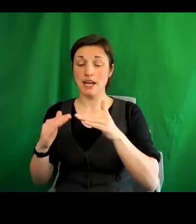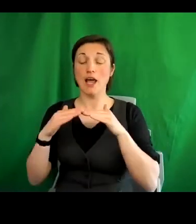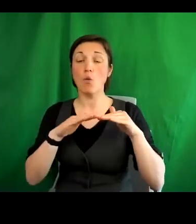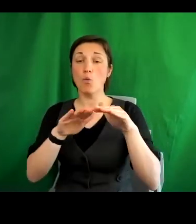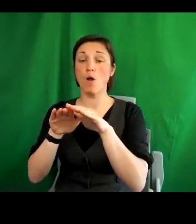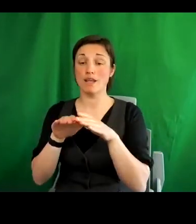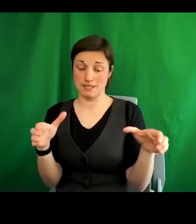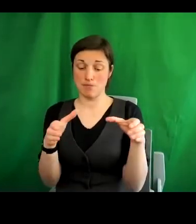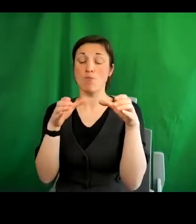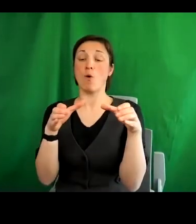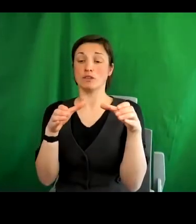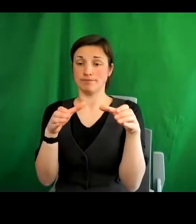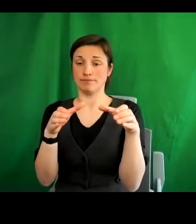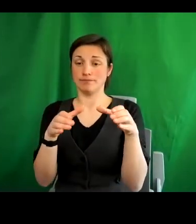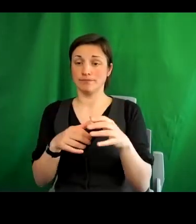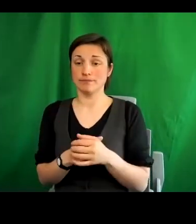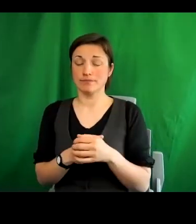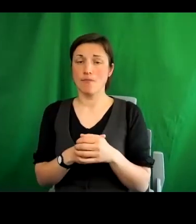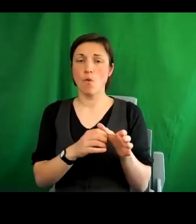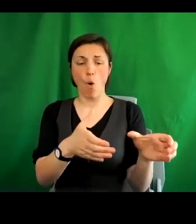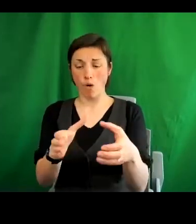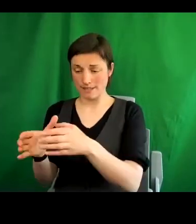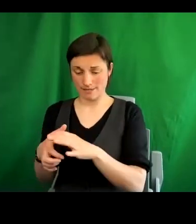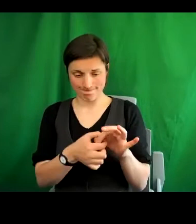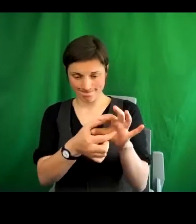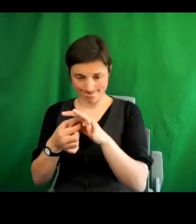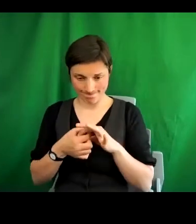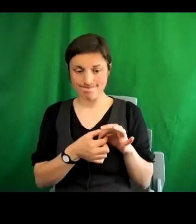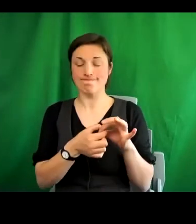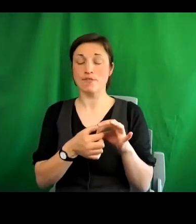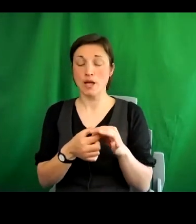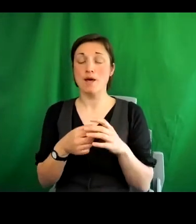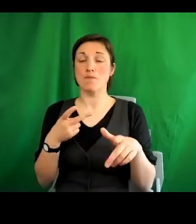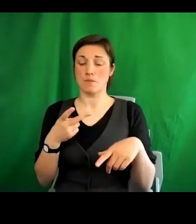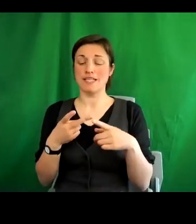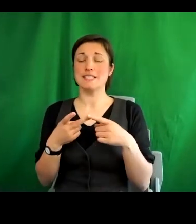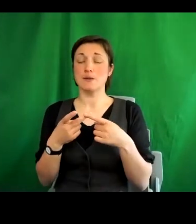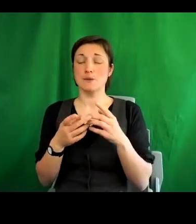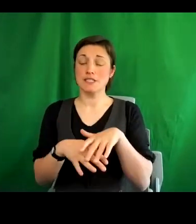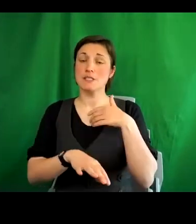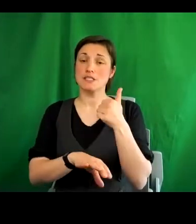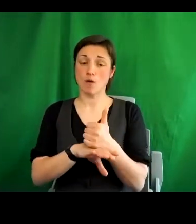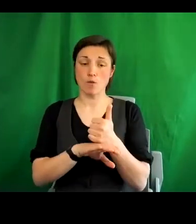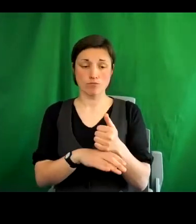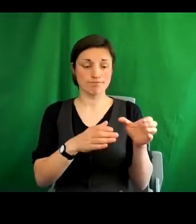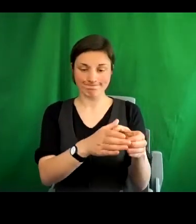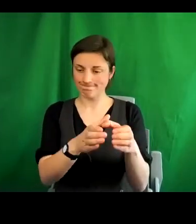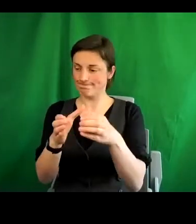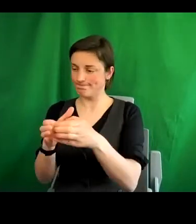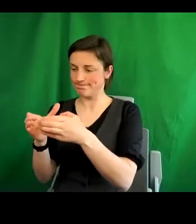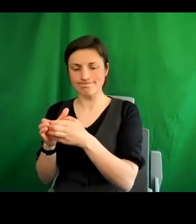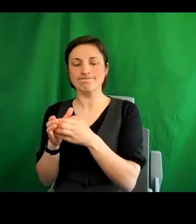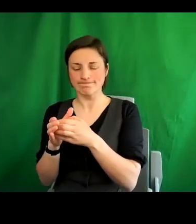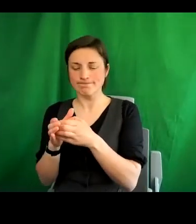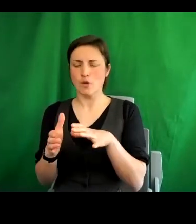but with a dual remit. Firstly to set up multi-agency task forces to tackle specific areas